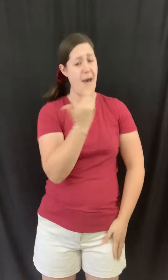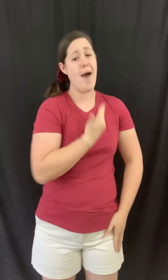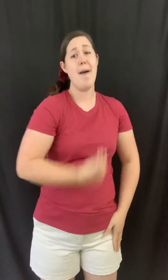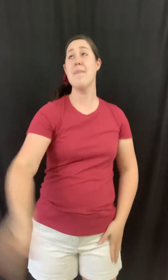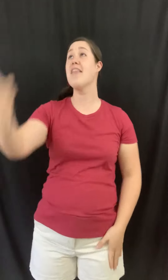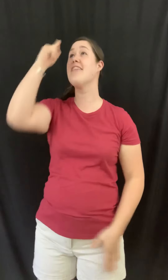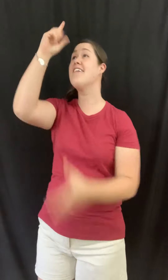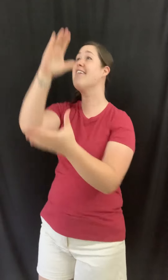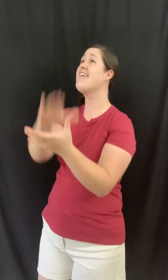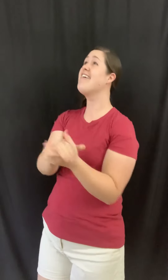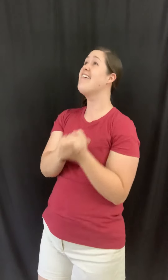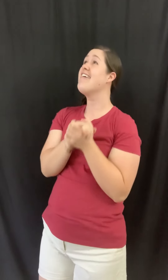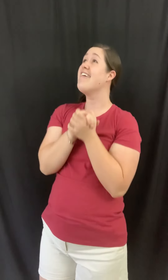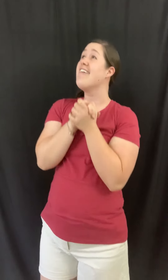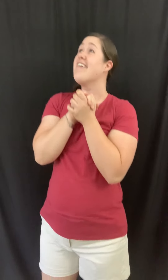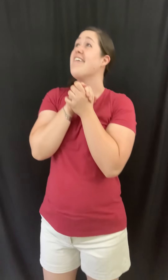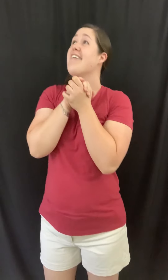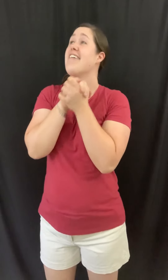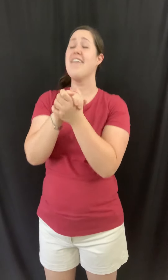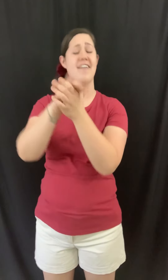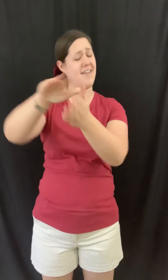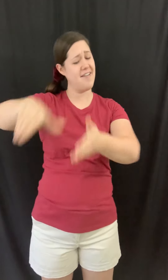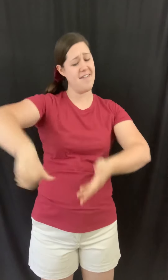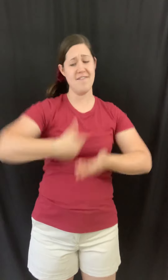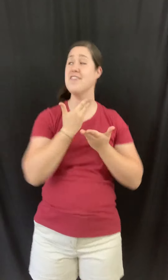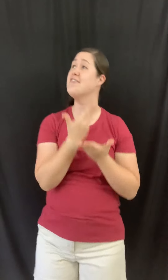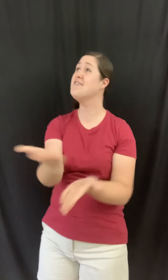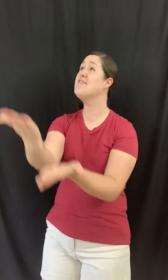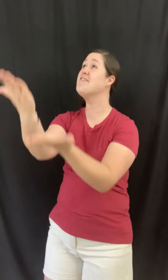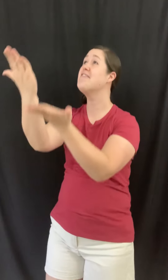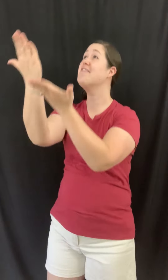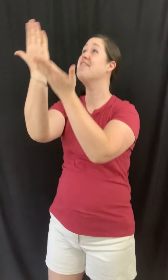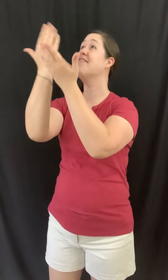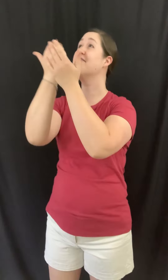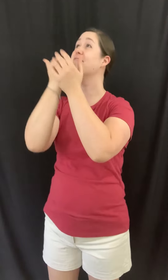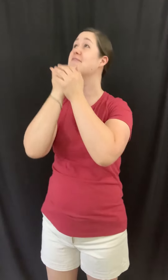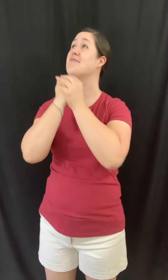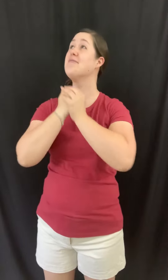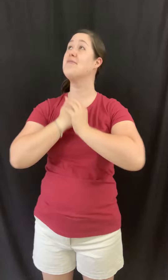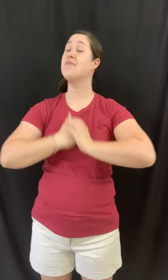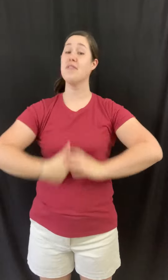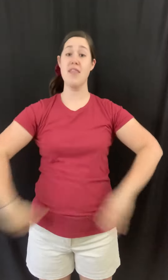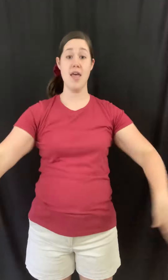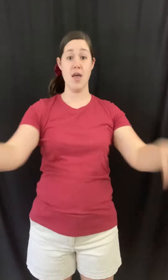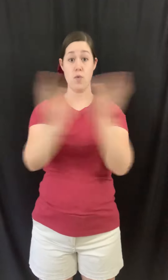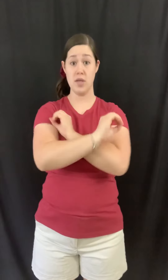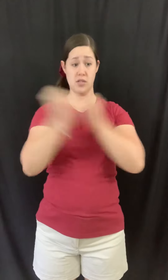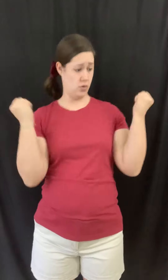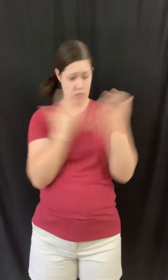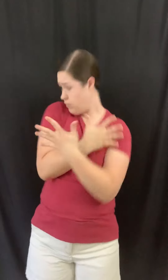believe in you There is no